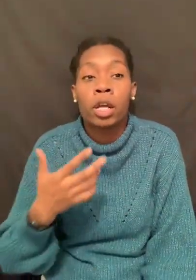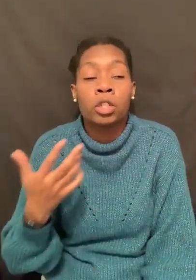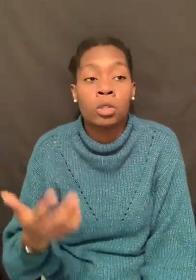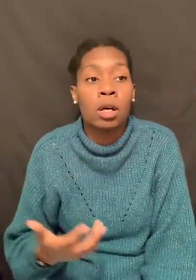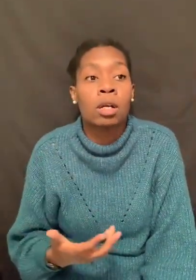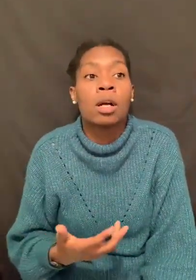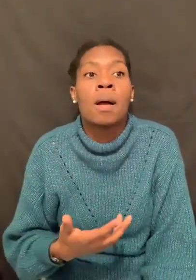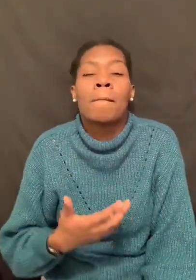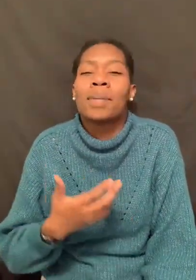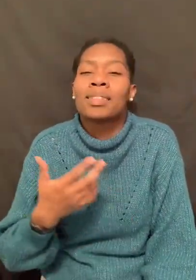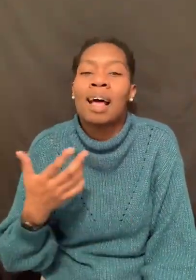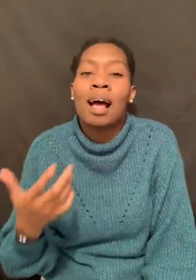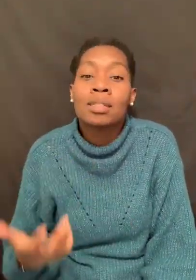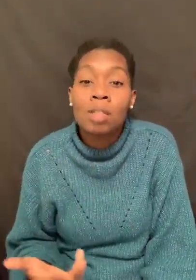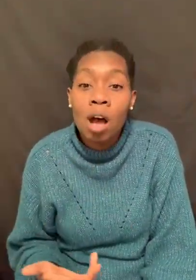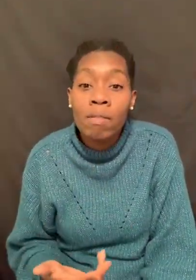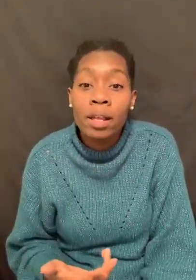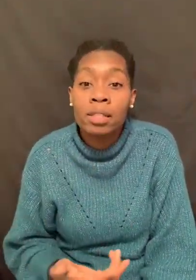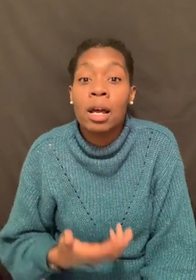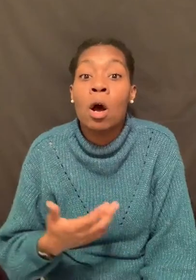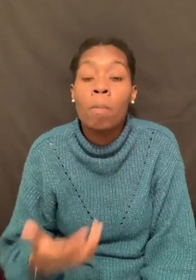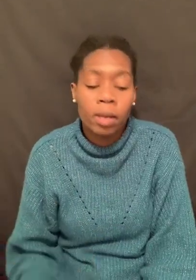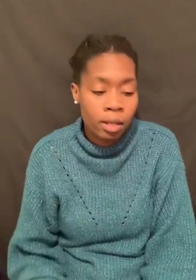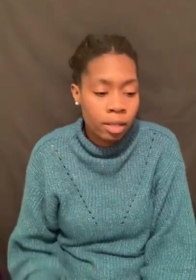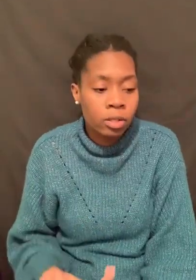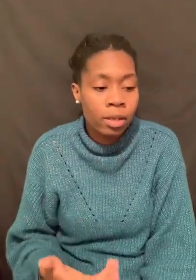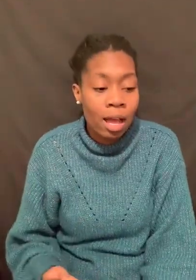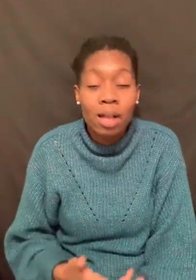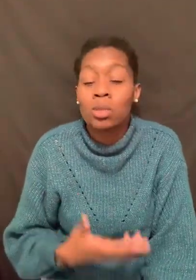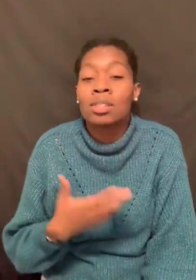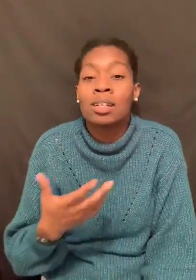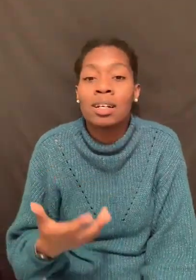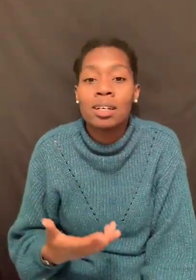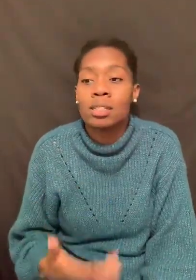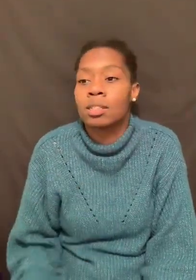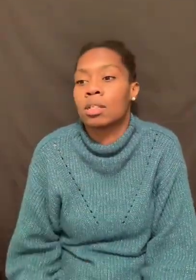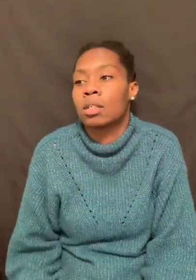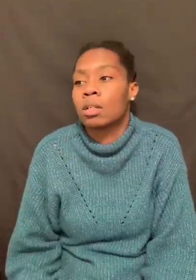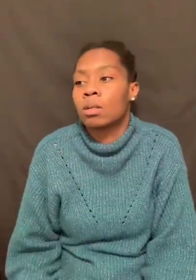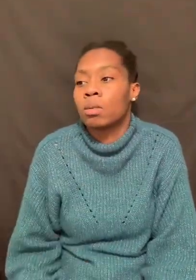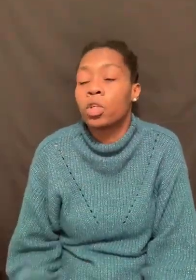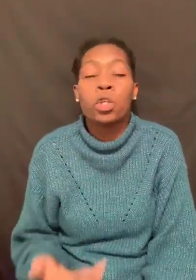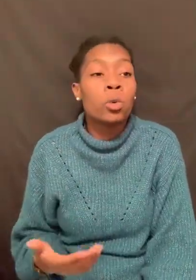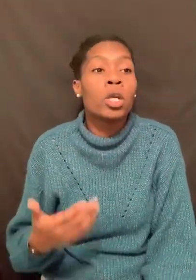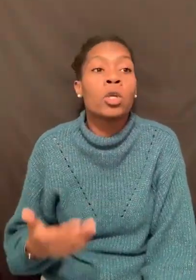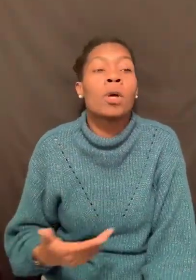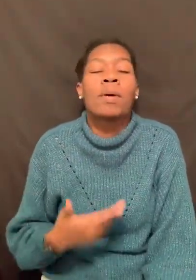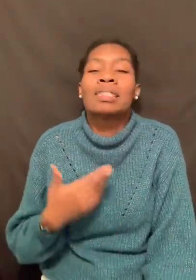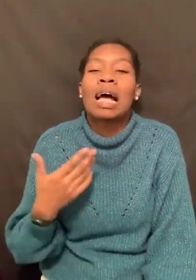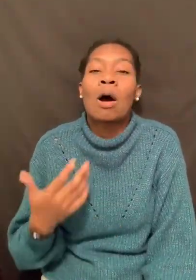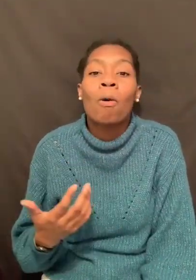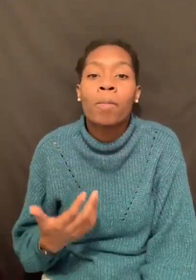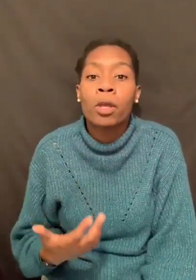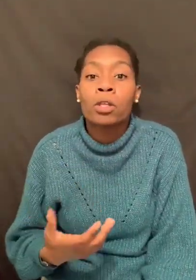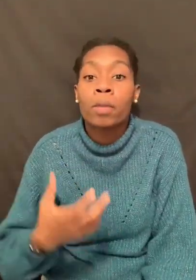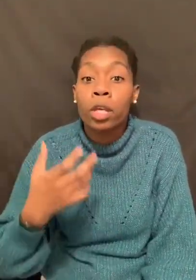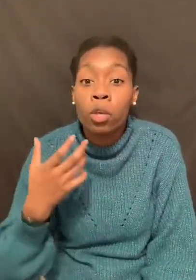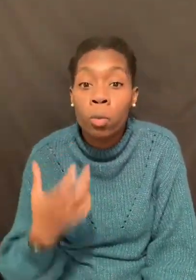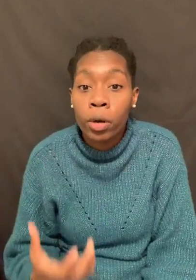drunk and drunk. But it's not solving. It's not helping anything. So, yeah. That's what sin does. You do it and do it. But it's not helping you. It's making you